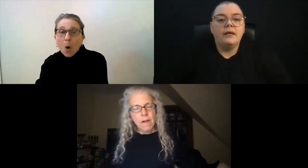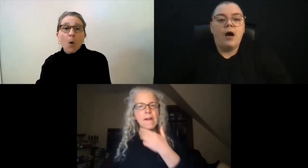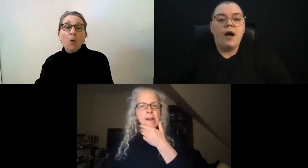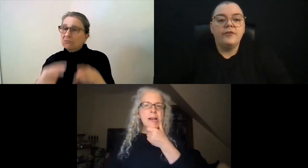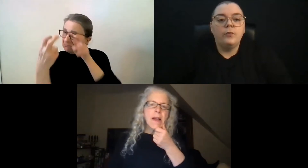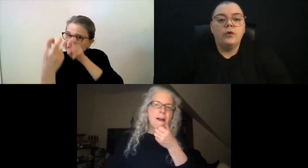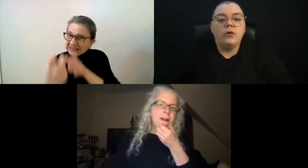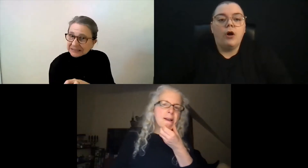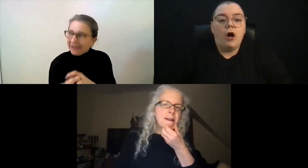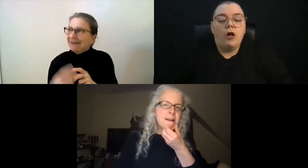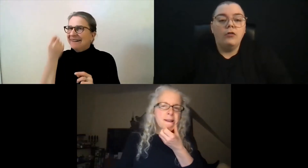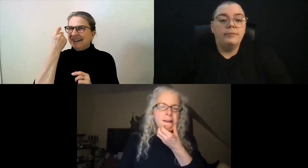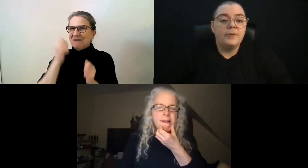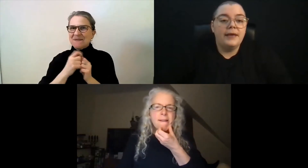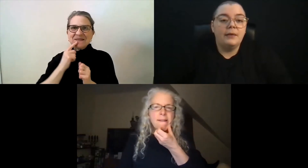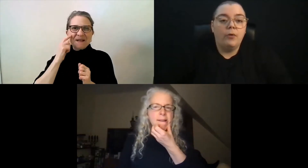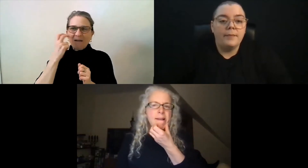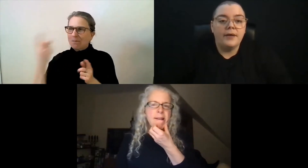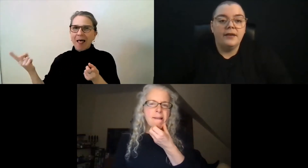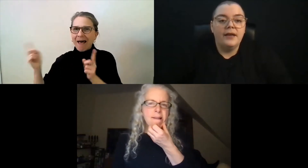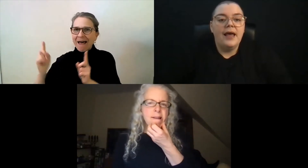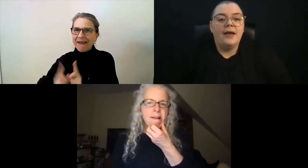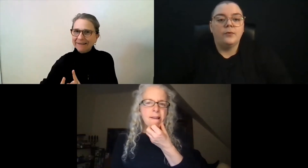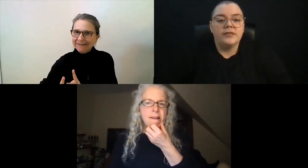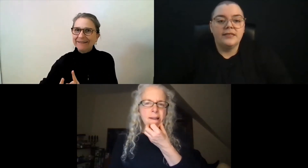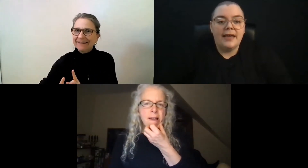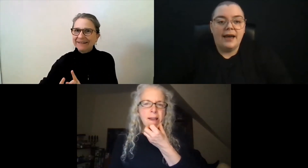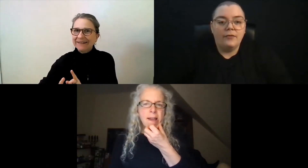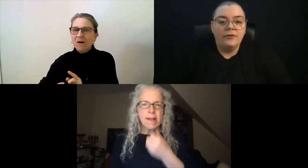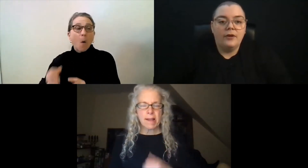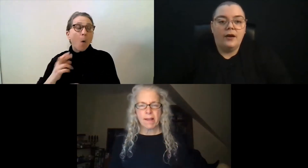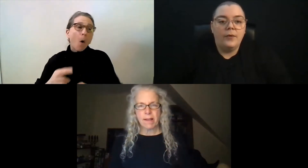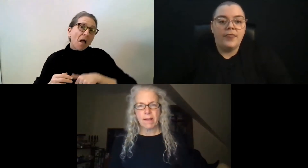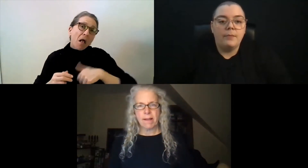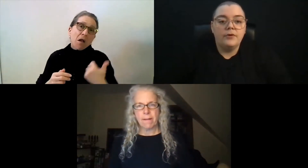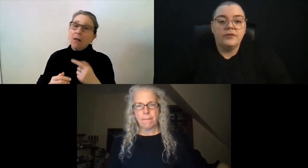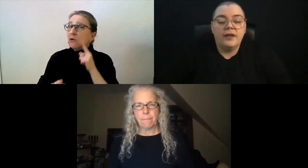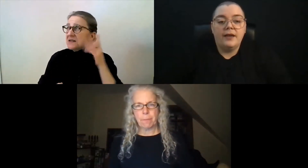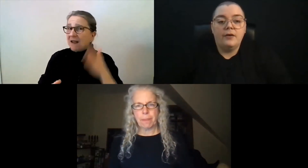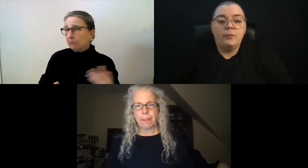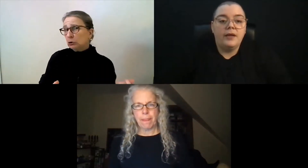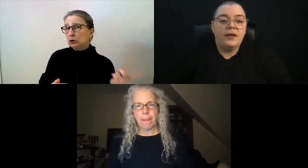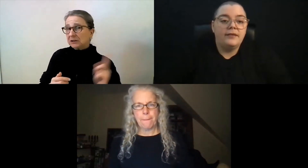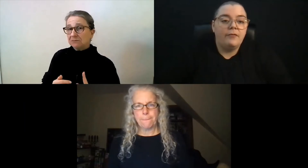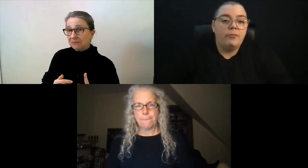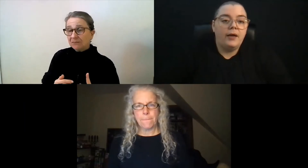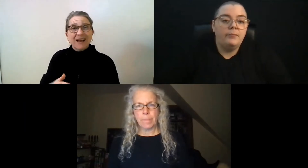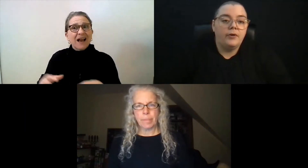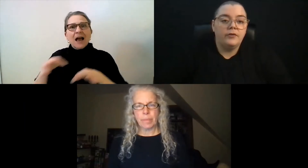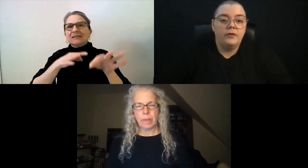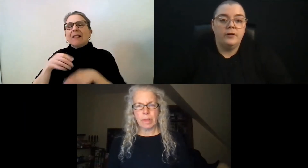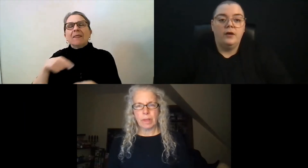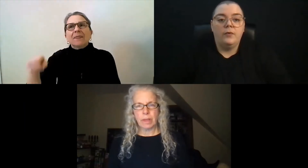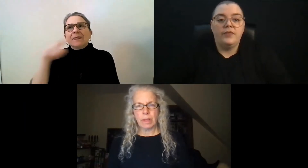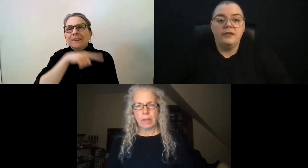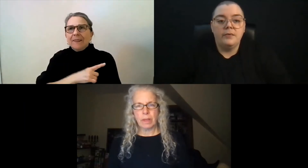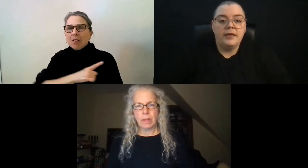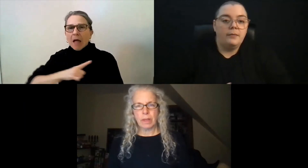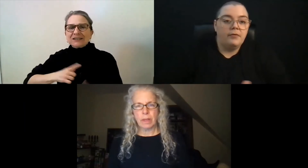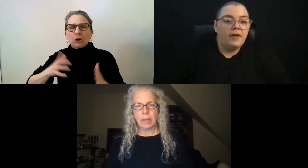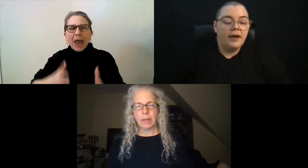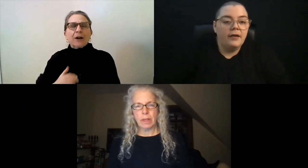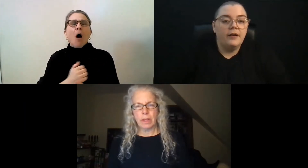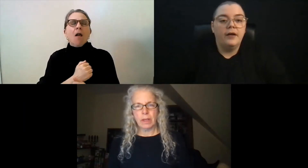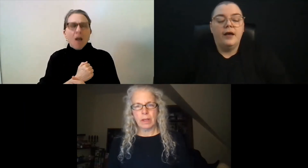And often we'll call to make an appointment. And we'll sit down with that person. And it'll be a Deaf-Blind person with a